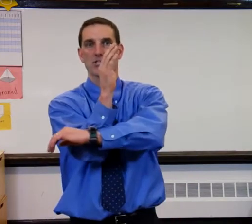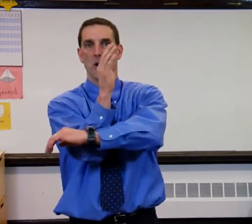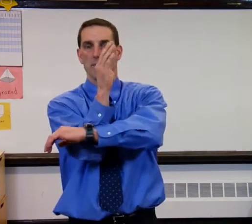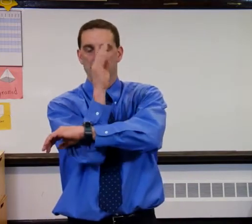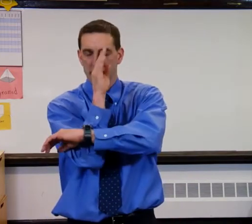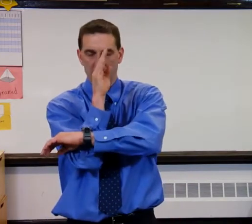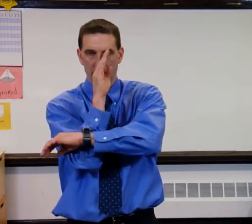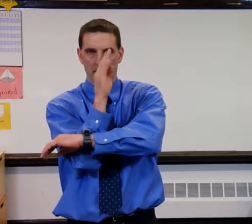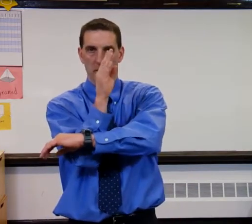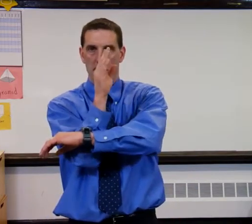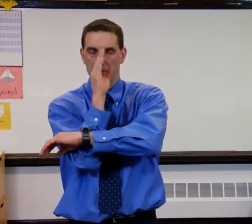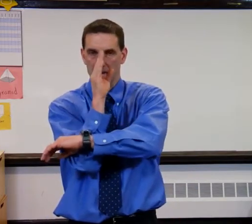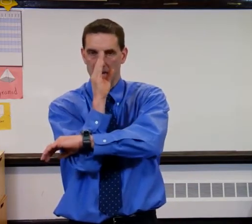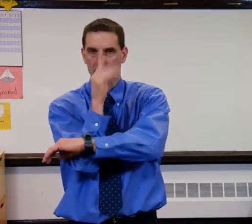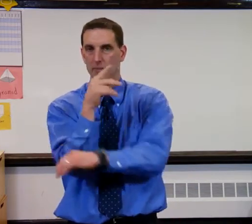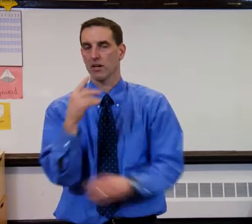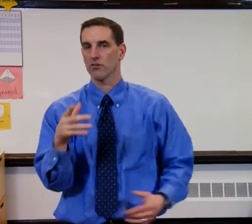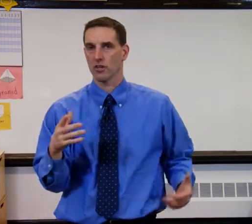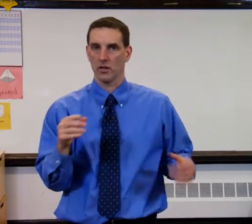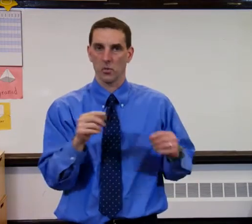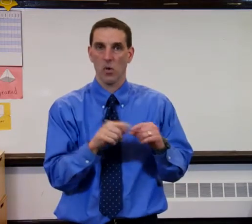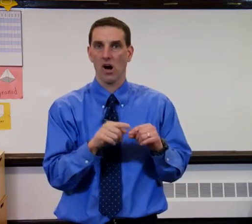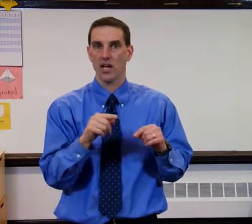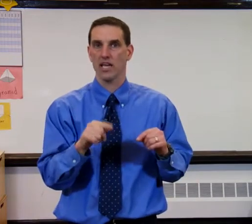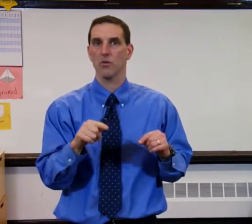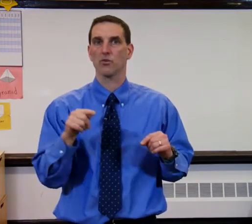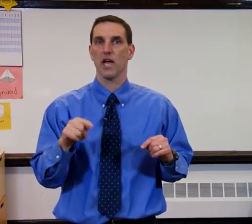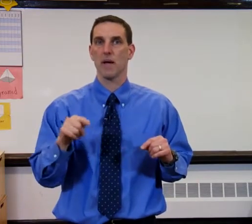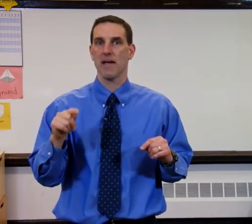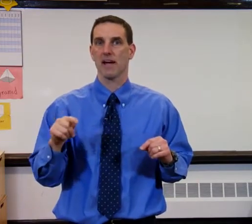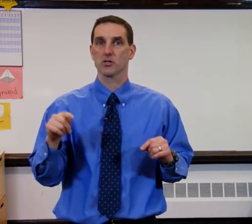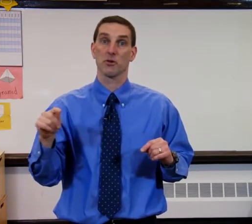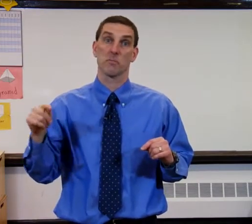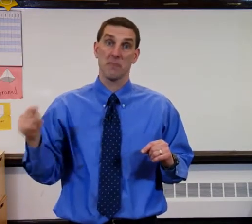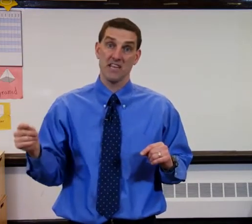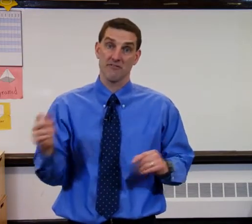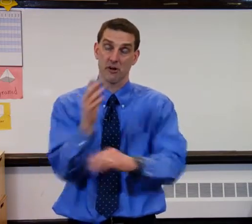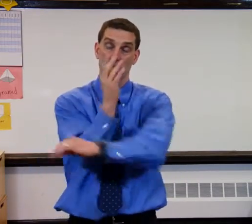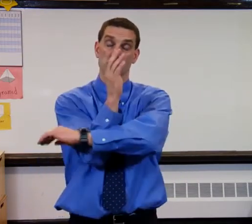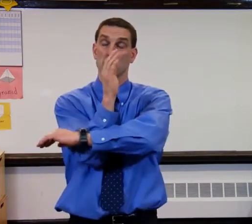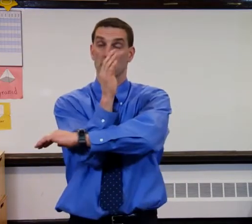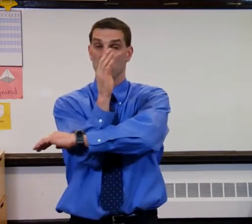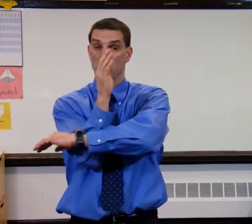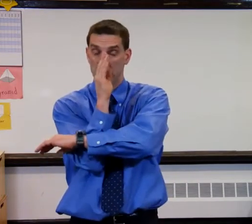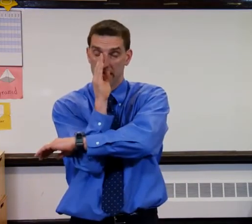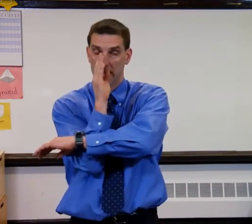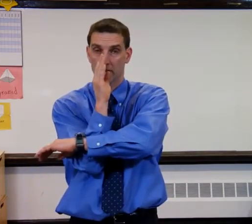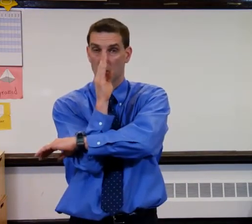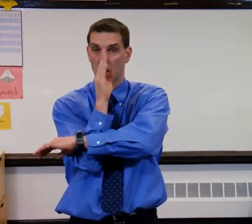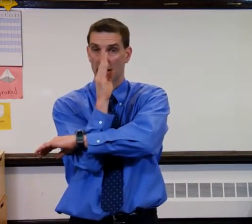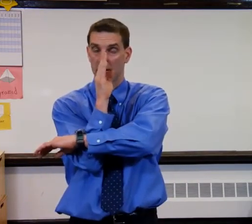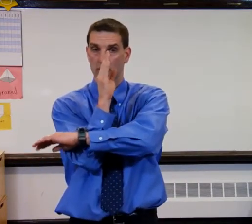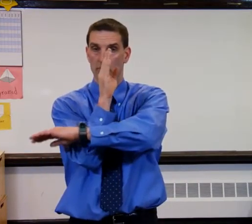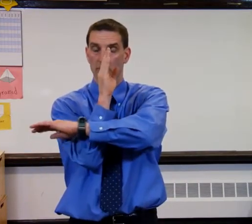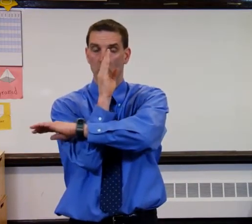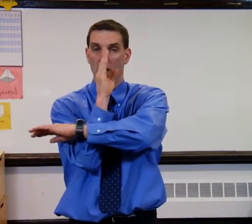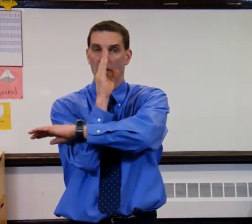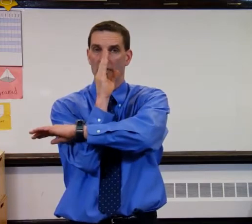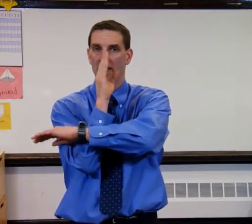go b, b, because in the y equals mx plus b form, as we all know, b is the y intercept, so that